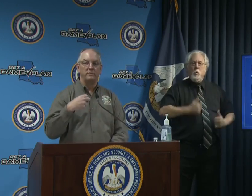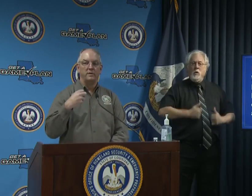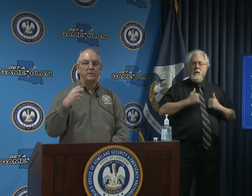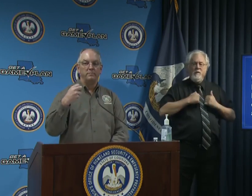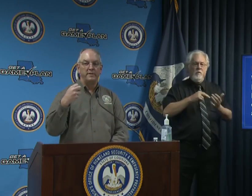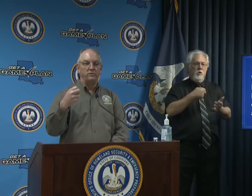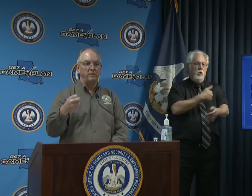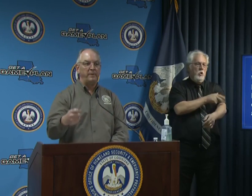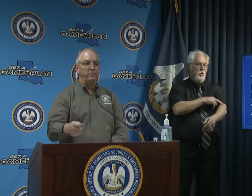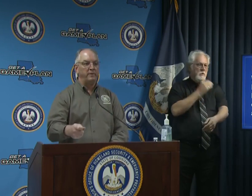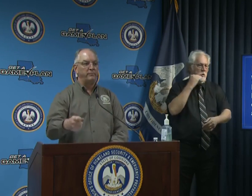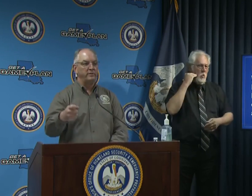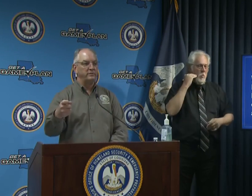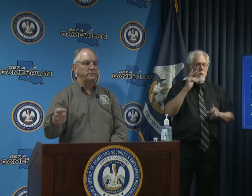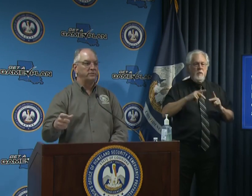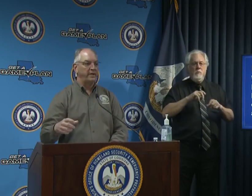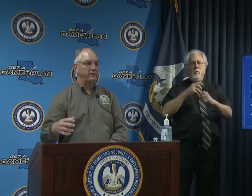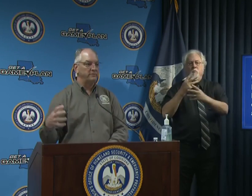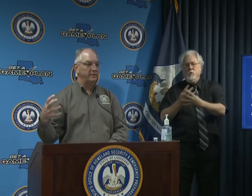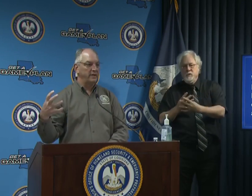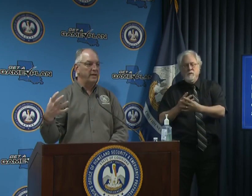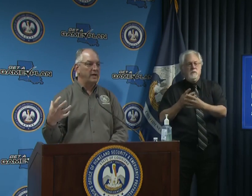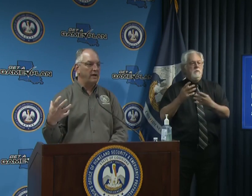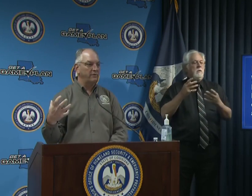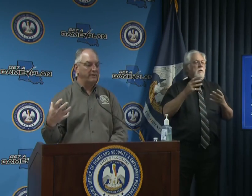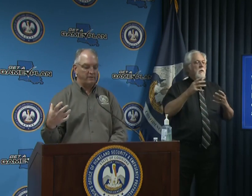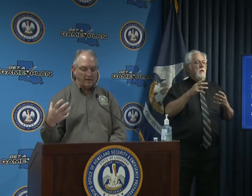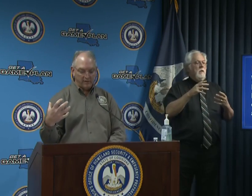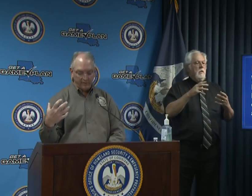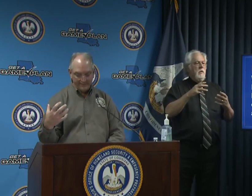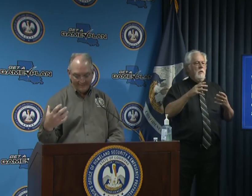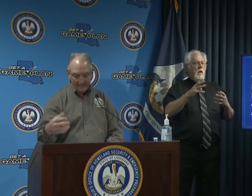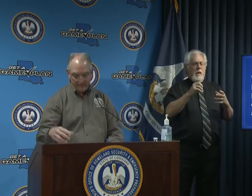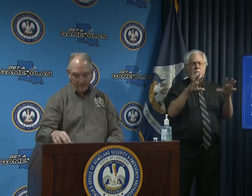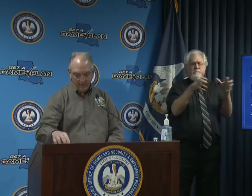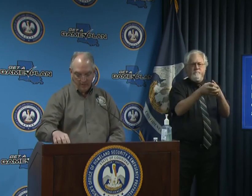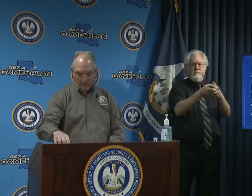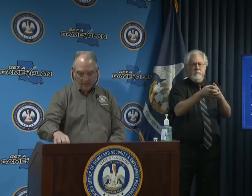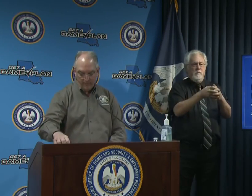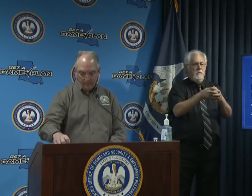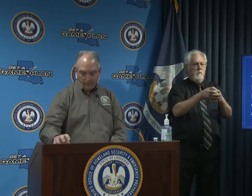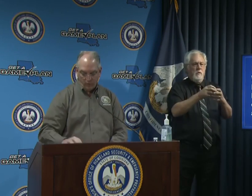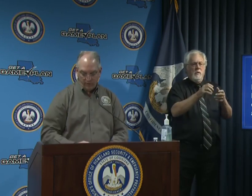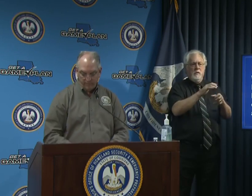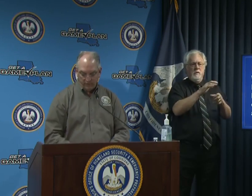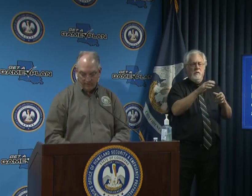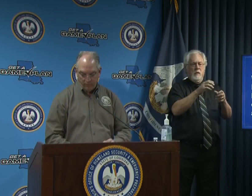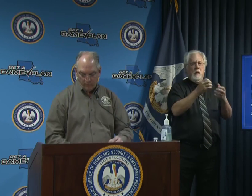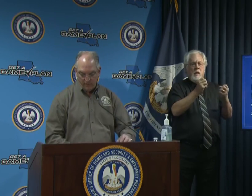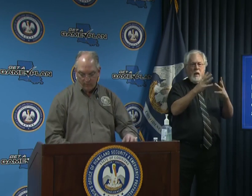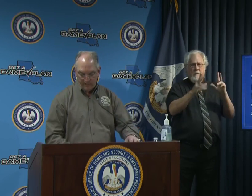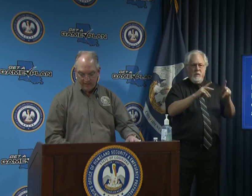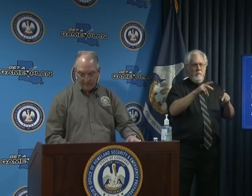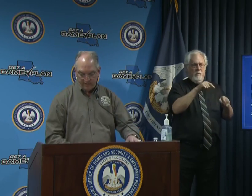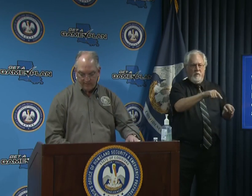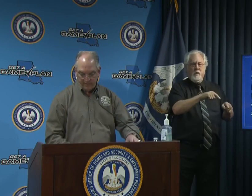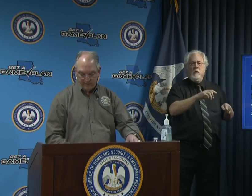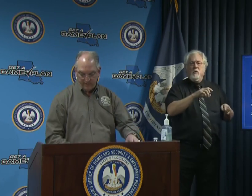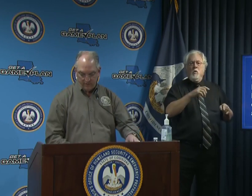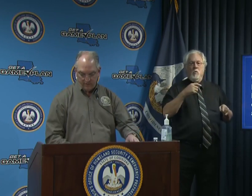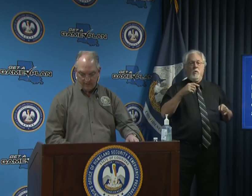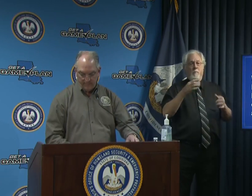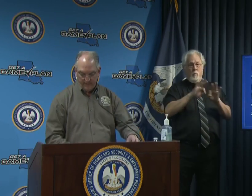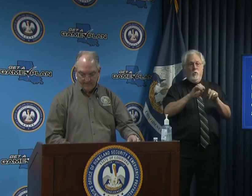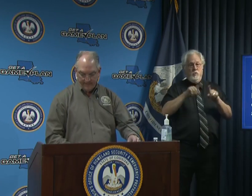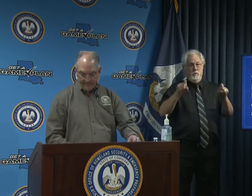homes or potentially people in prisons or jails and in congregate congregate settings um where it's most important that we get our